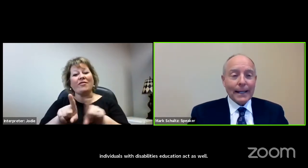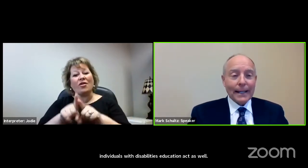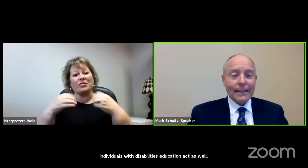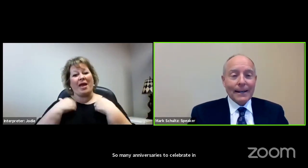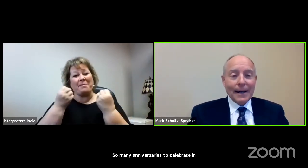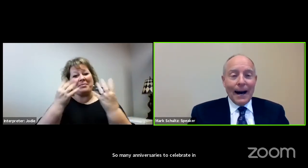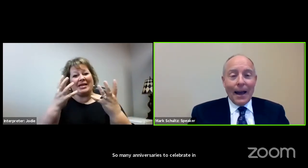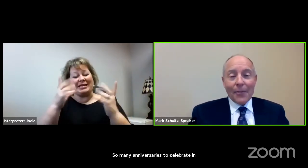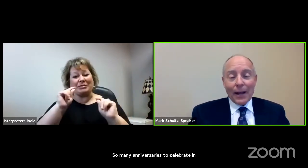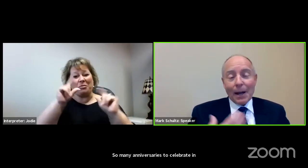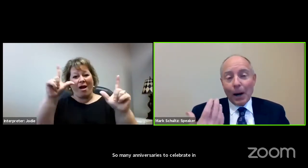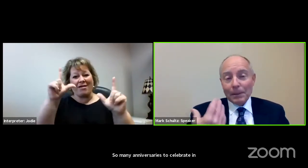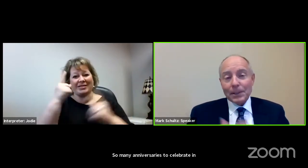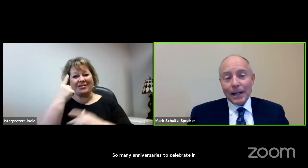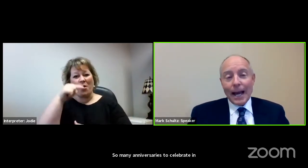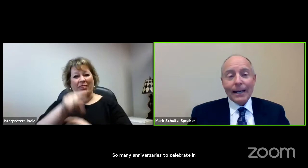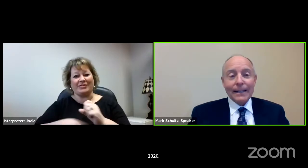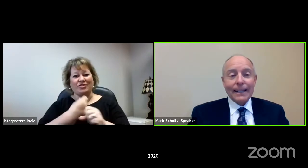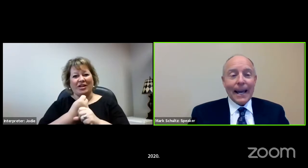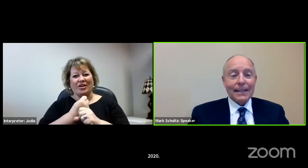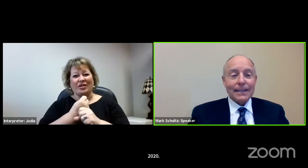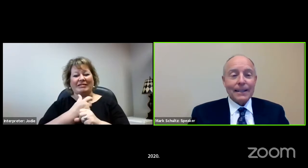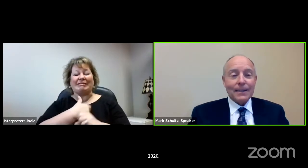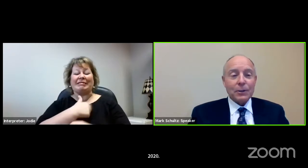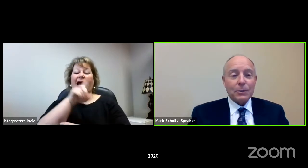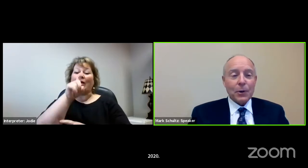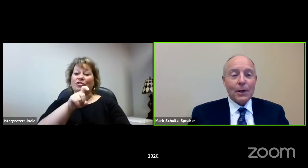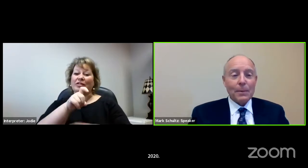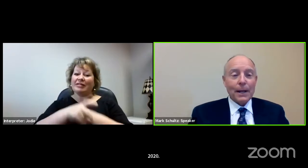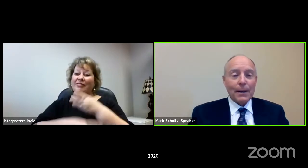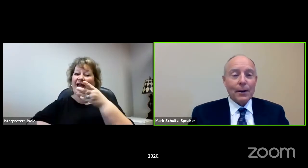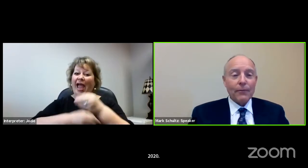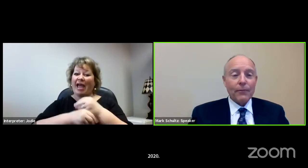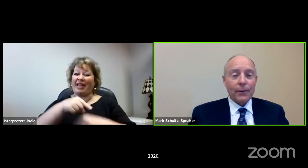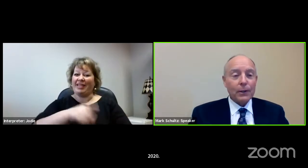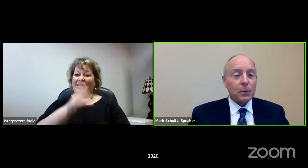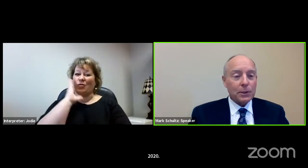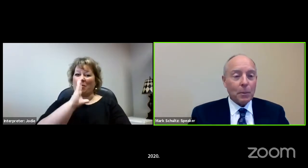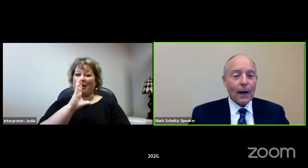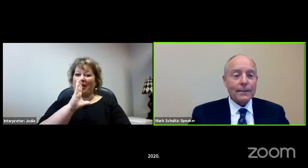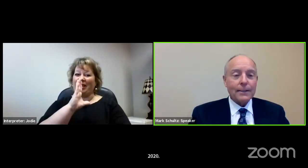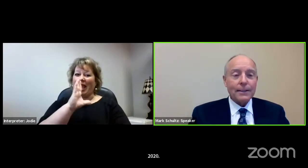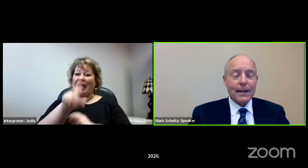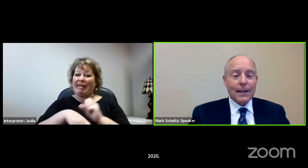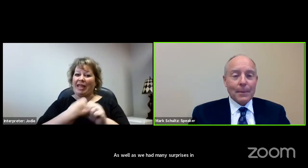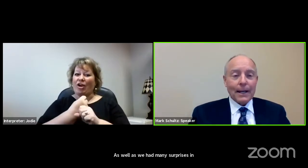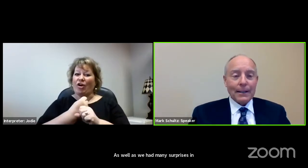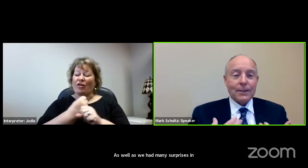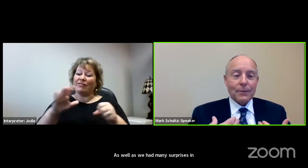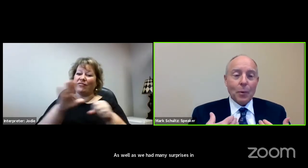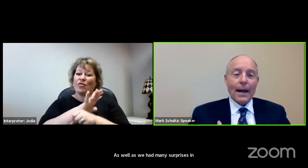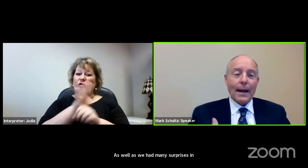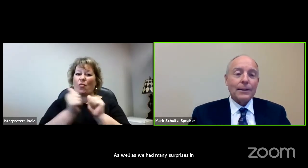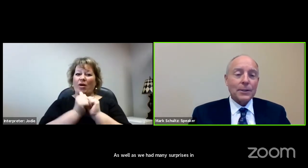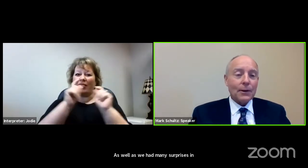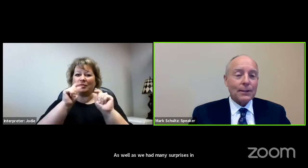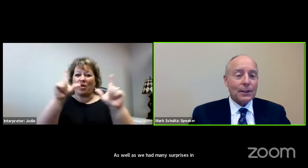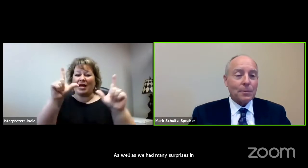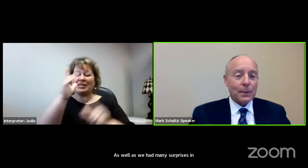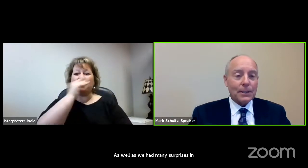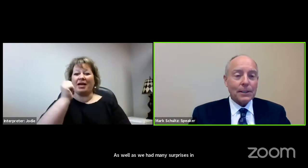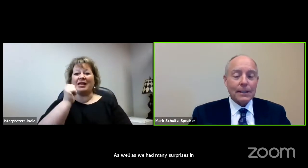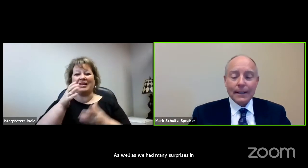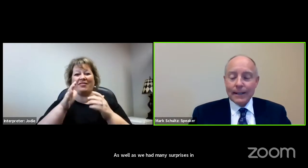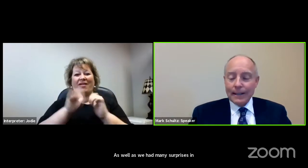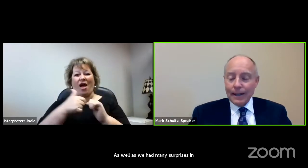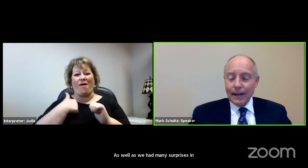2020 and I think I probably should have had an indication that this is going to be a year filled with surprises because of the way I started